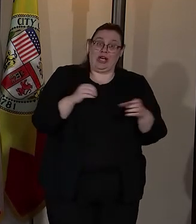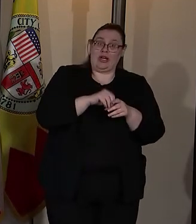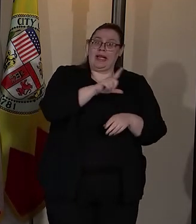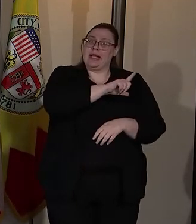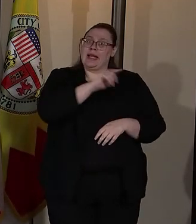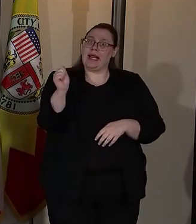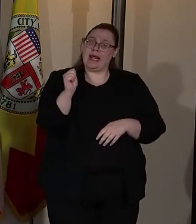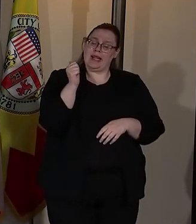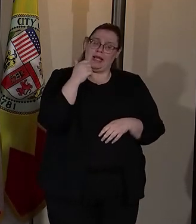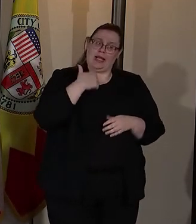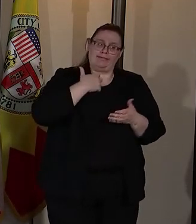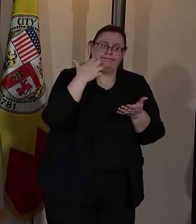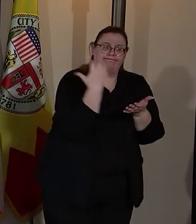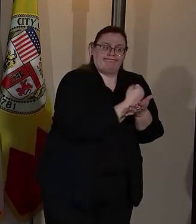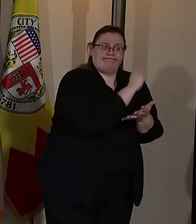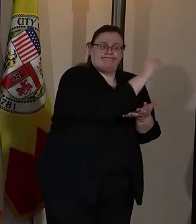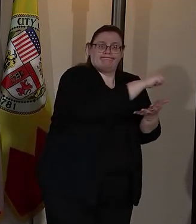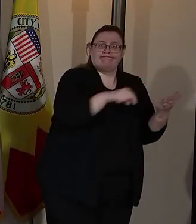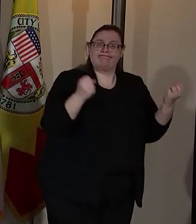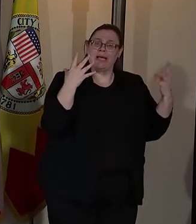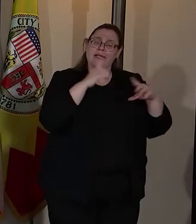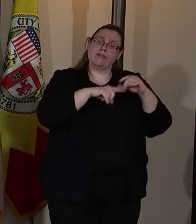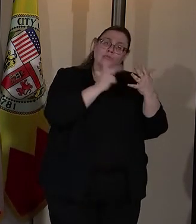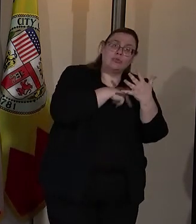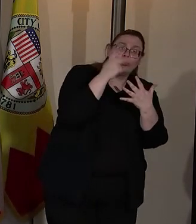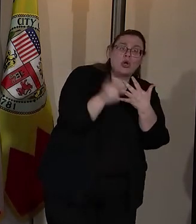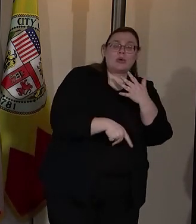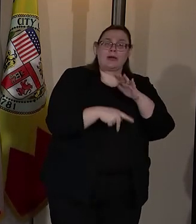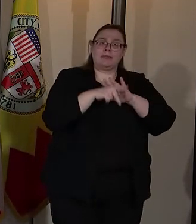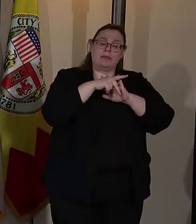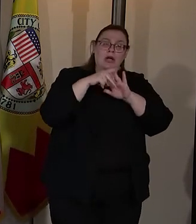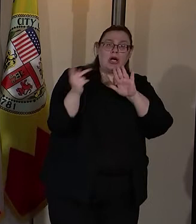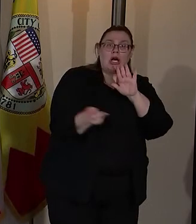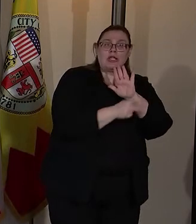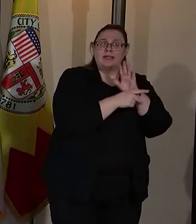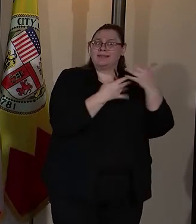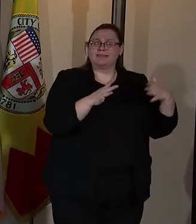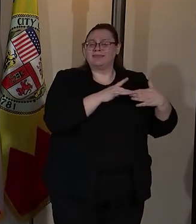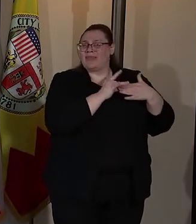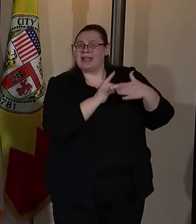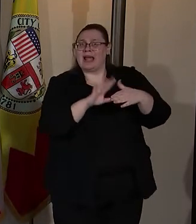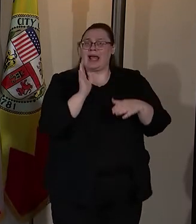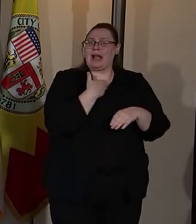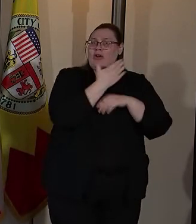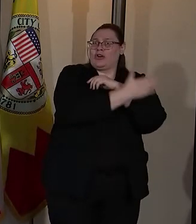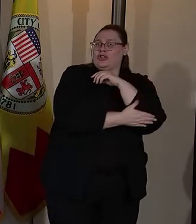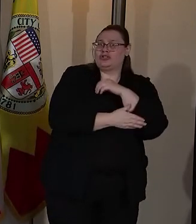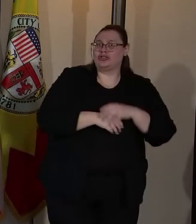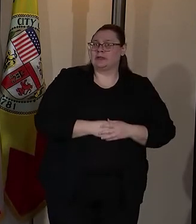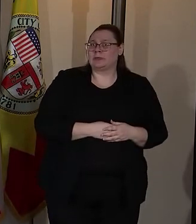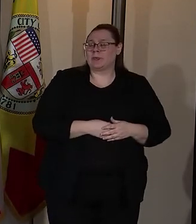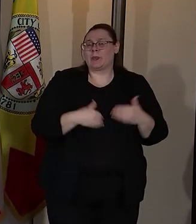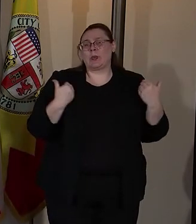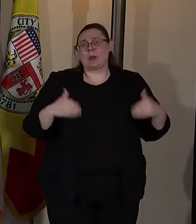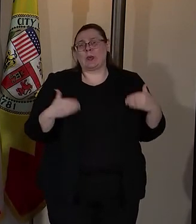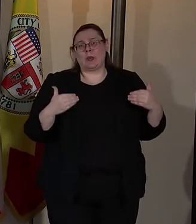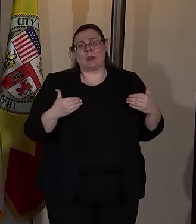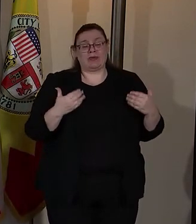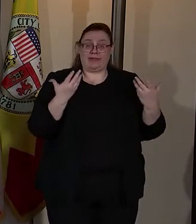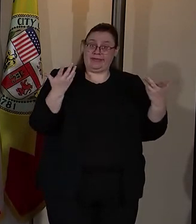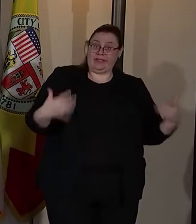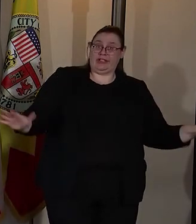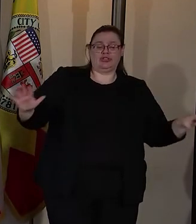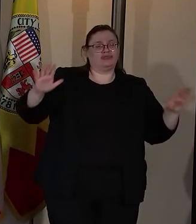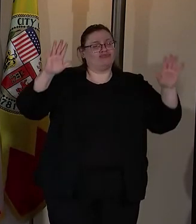Los Angeles of programs and policies that have been leading in the nation. We have a lot more to do